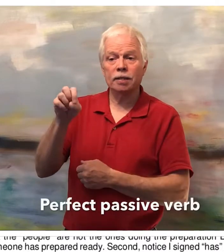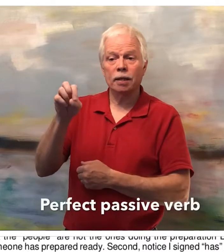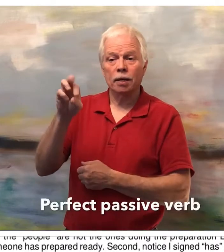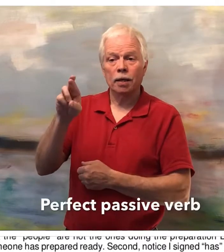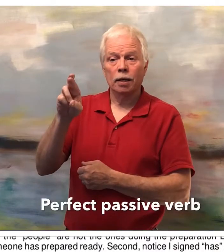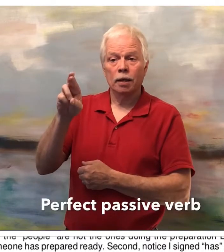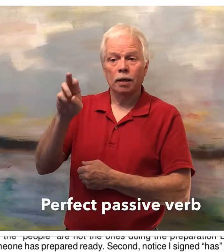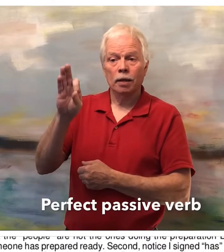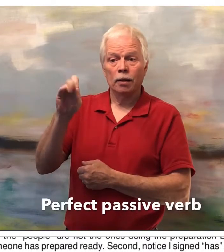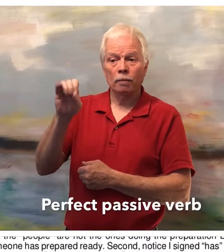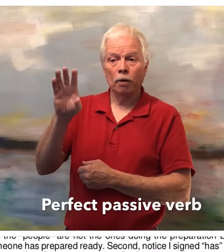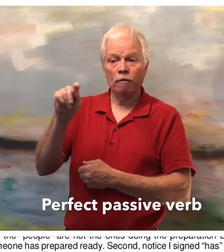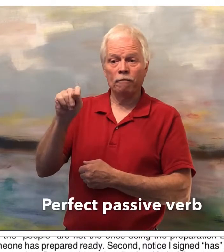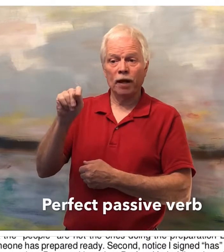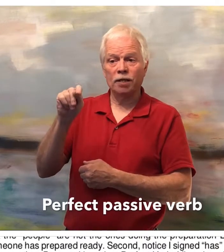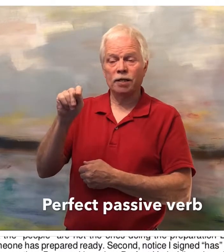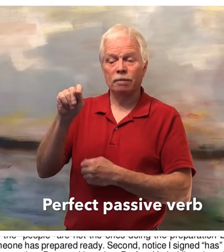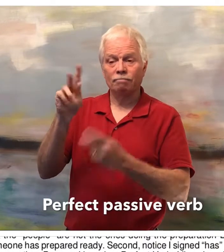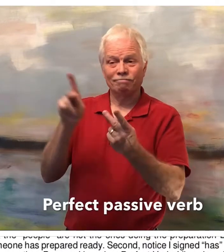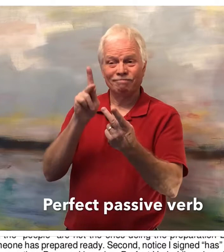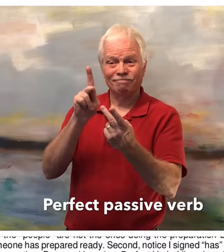the perfect verb.